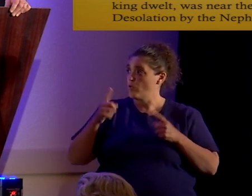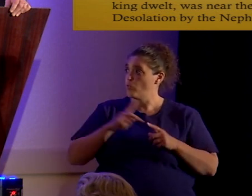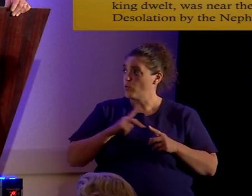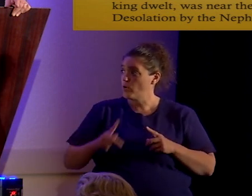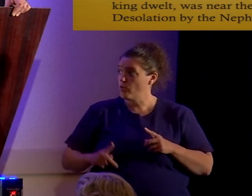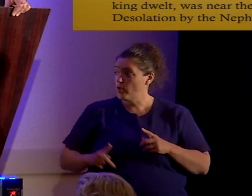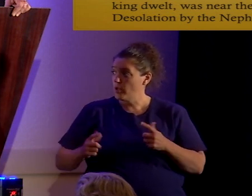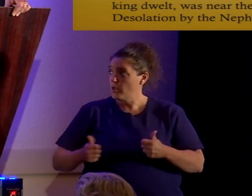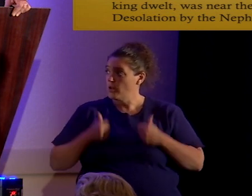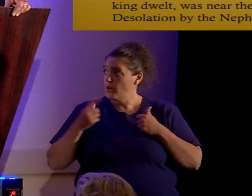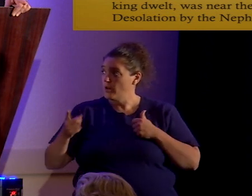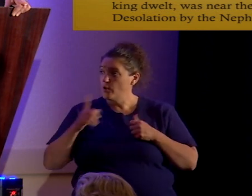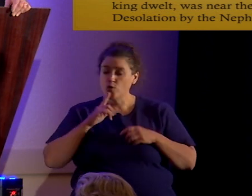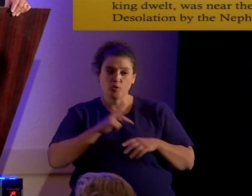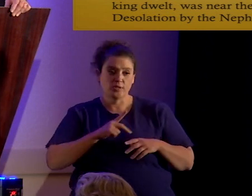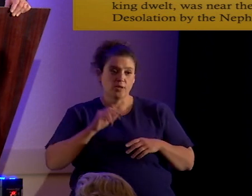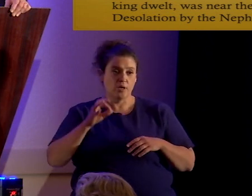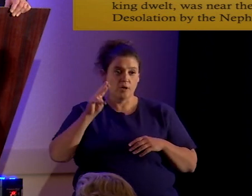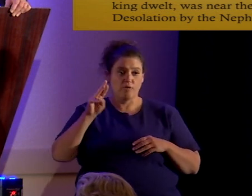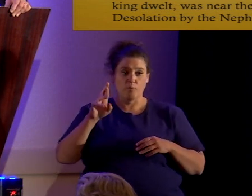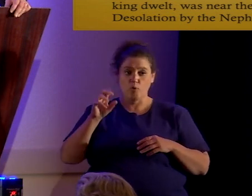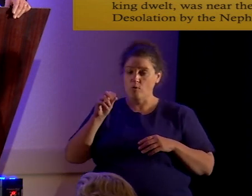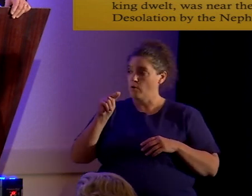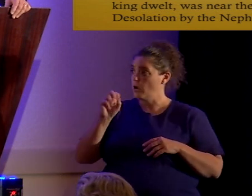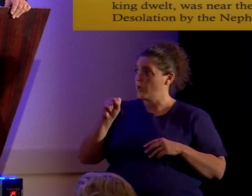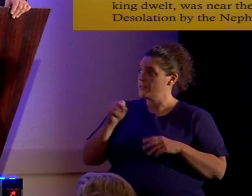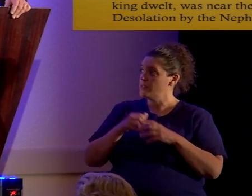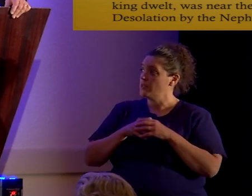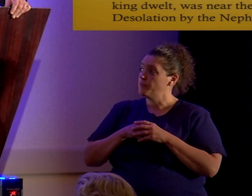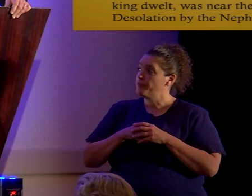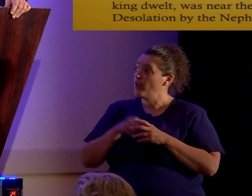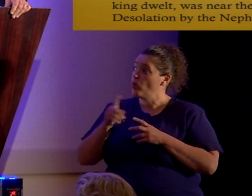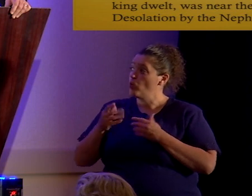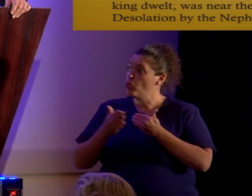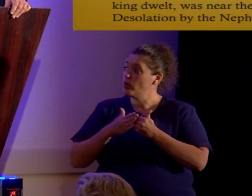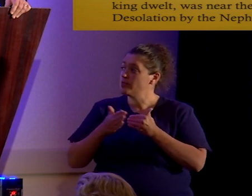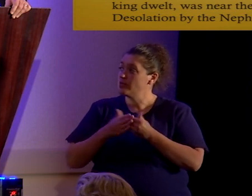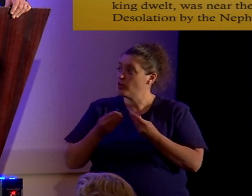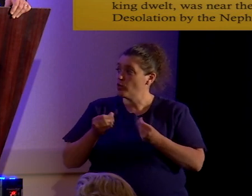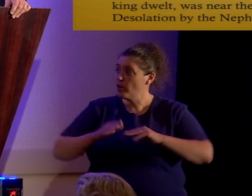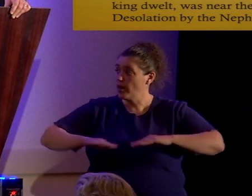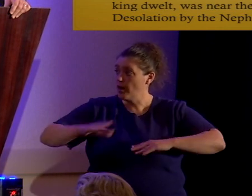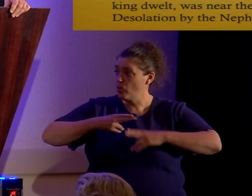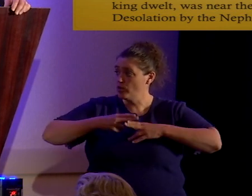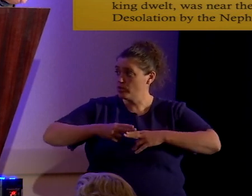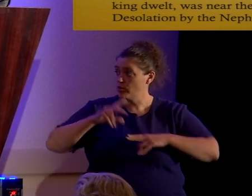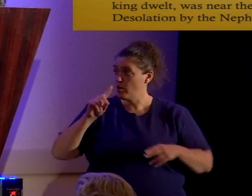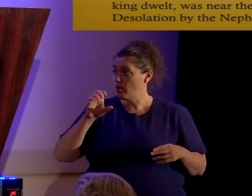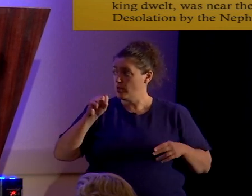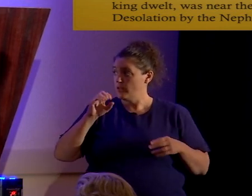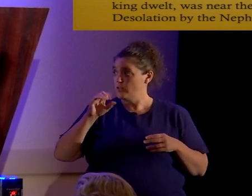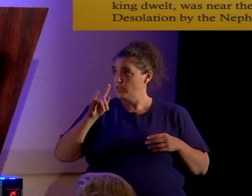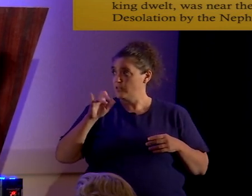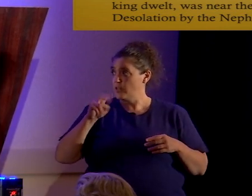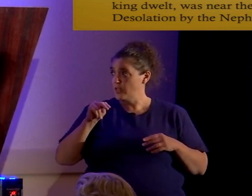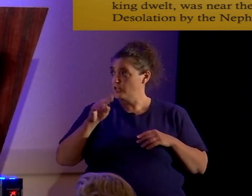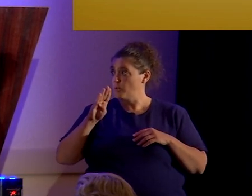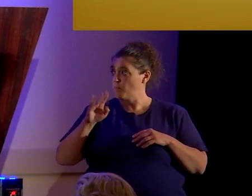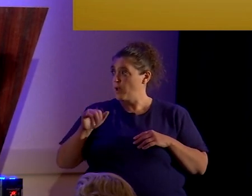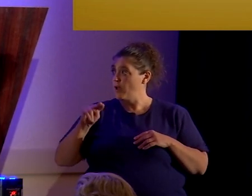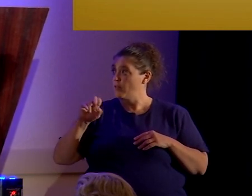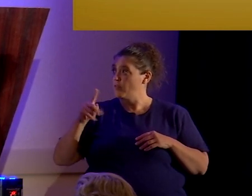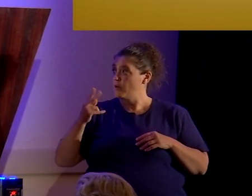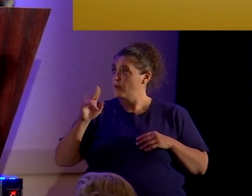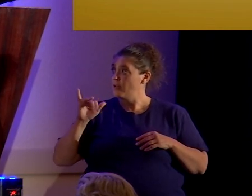that was the king of the Morons, in case you'd forgotten already, was near the land, which is called desolation by the Nephites.